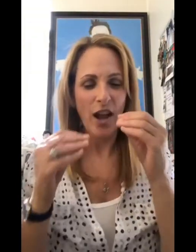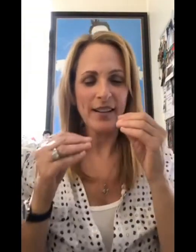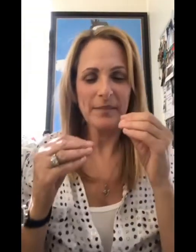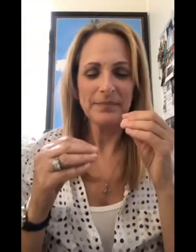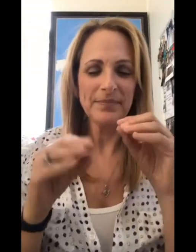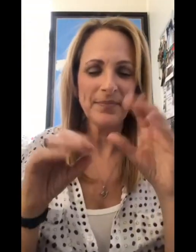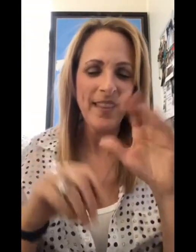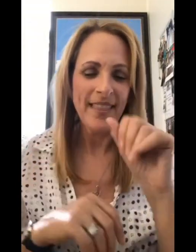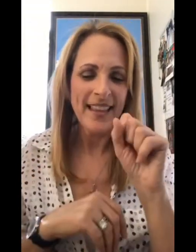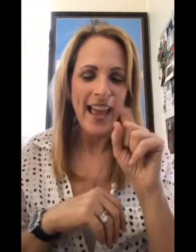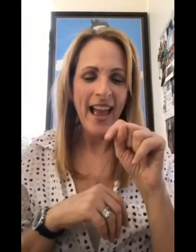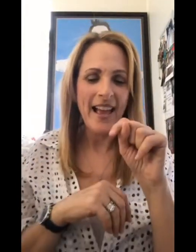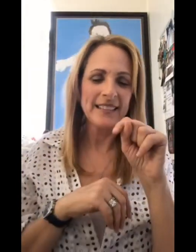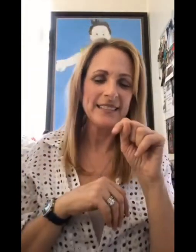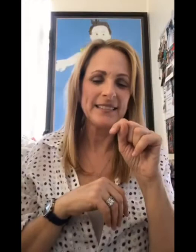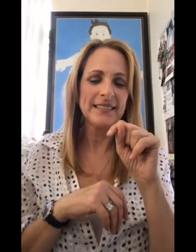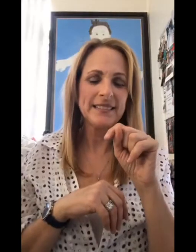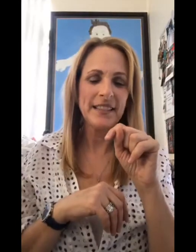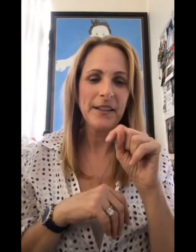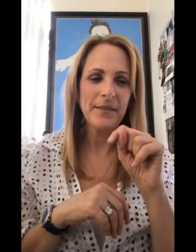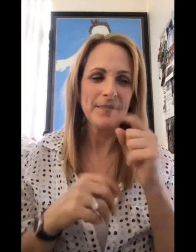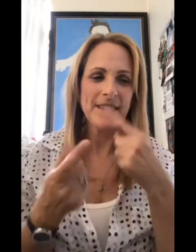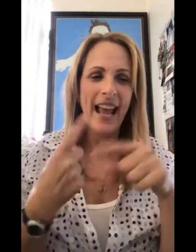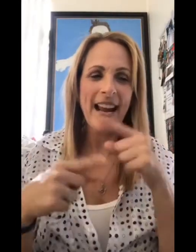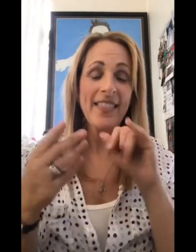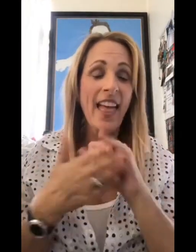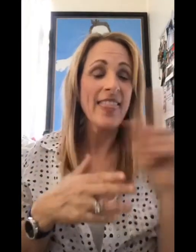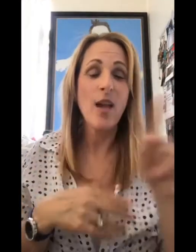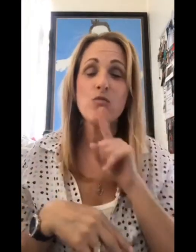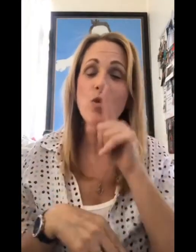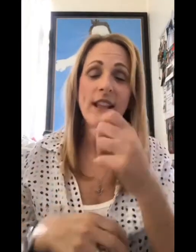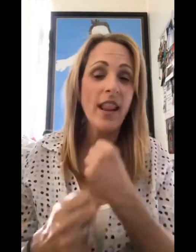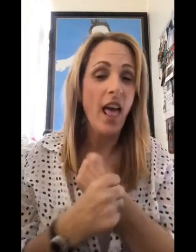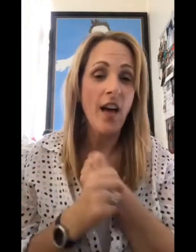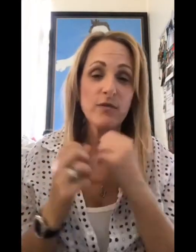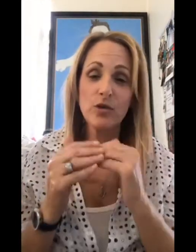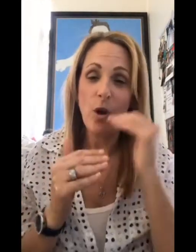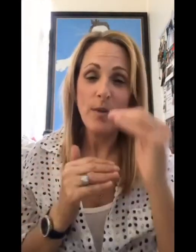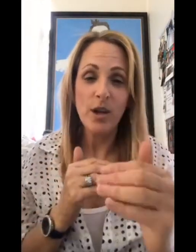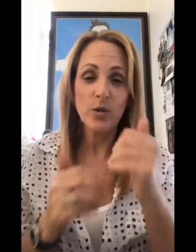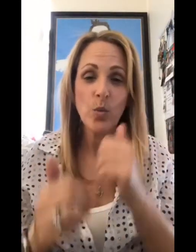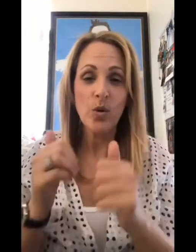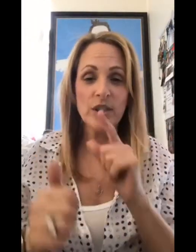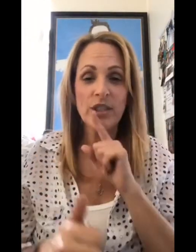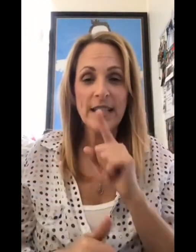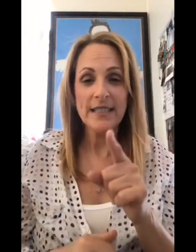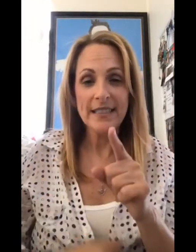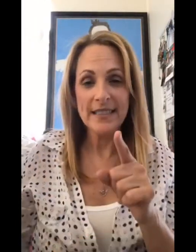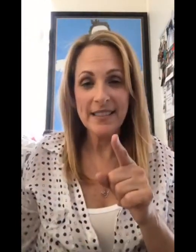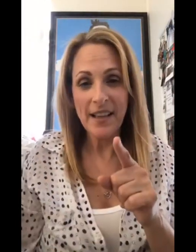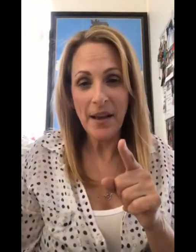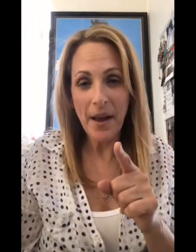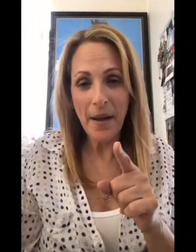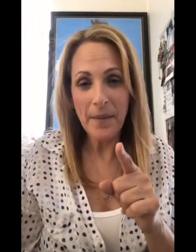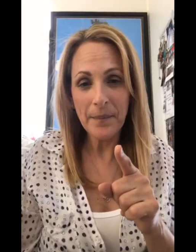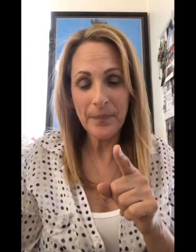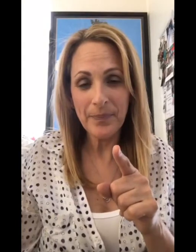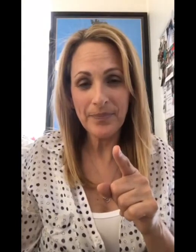Yeah, someone said you taught Priyanka signs, but she said that on Jimmy Fallon. Yes. They really loved it too much. This is the sign they loved, which is